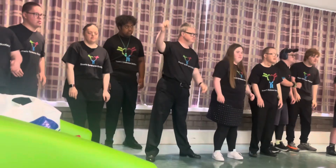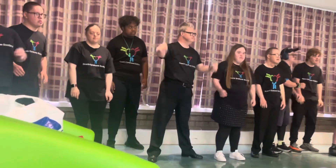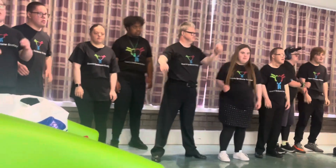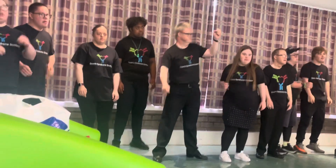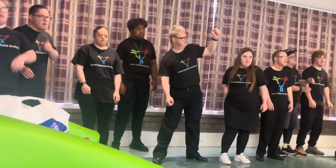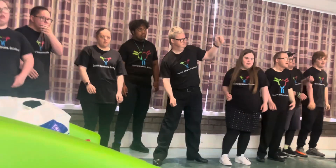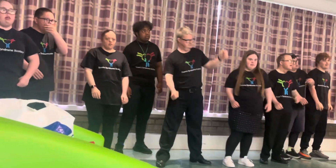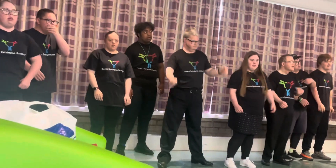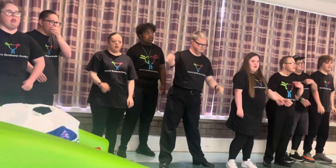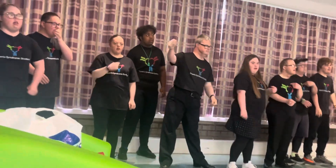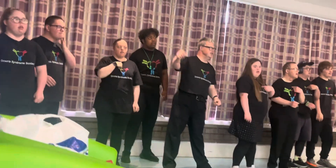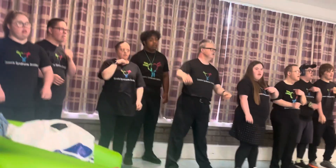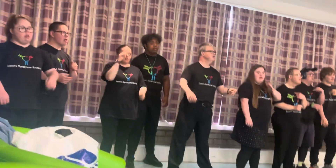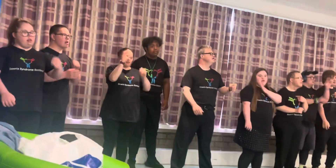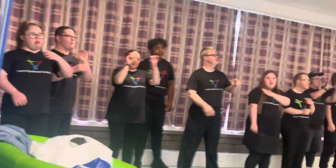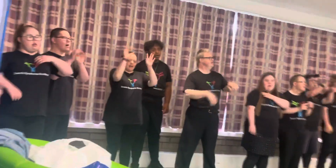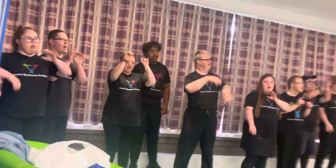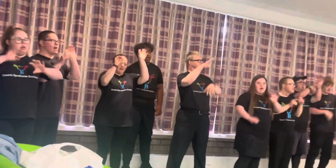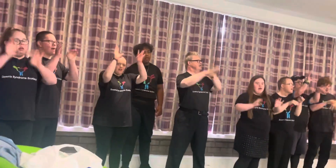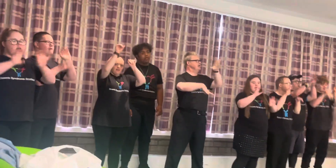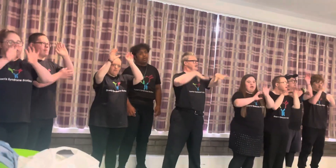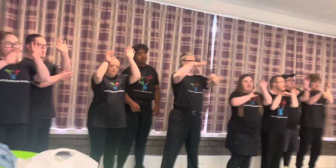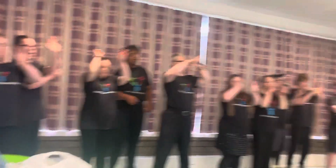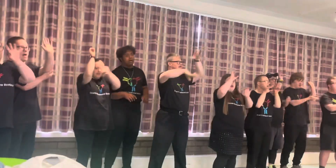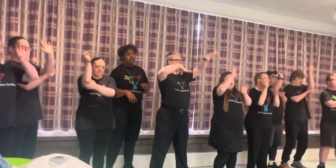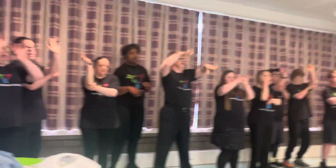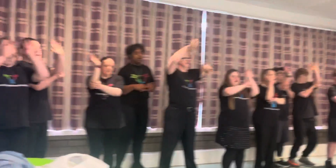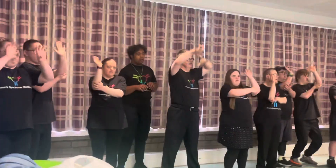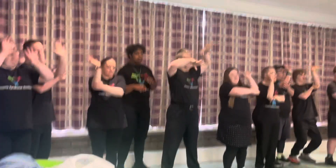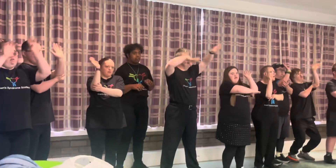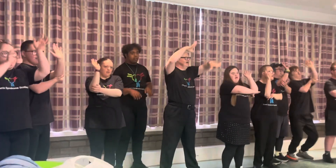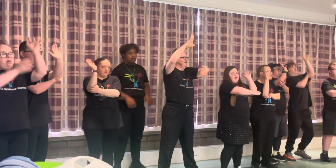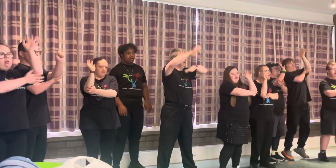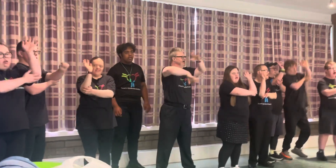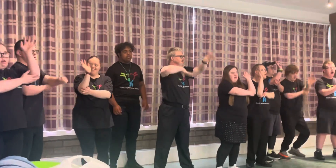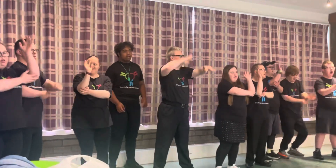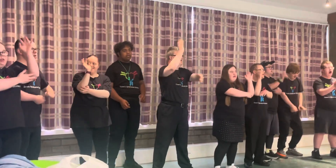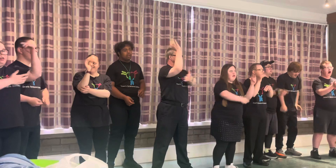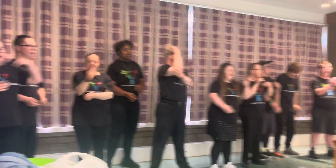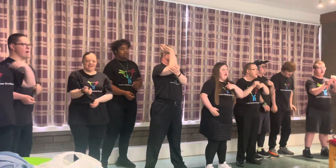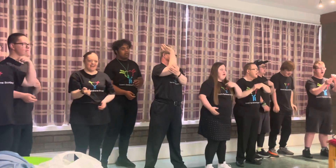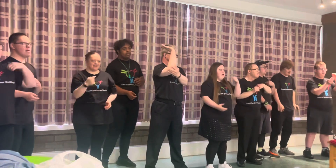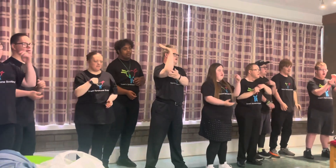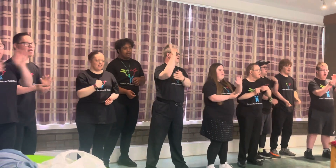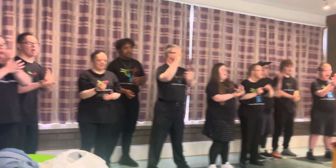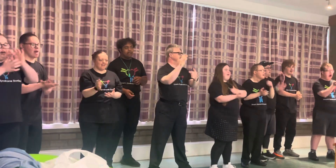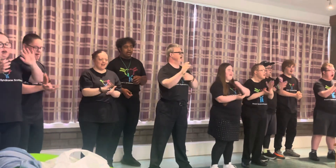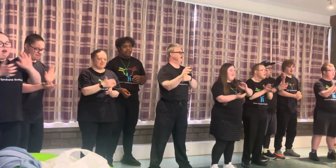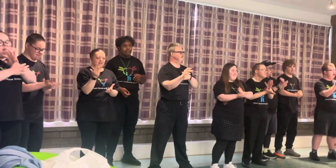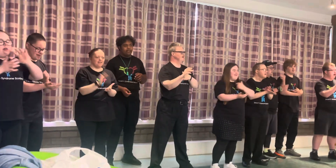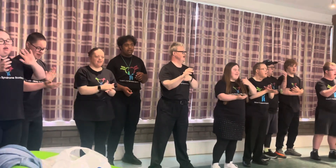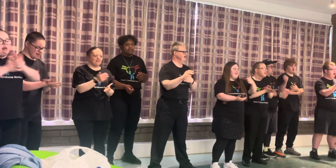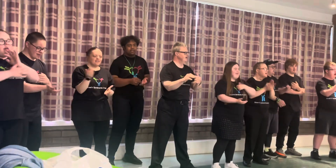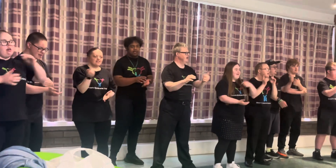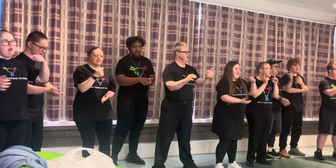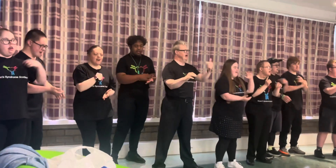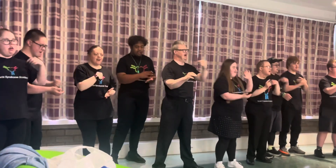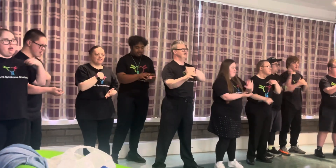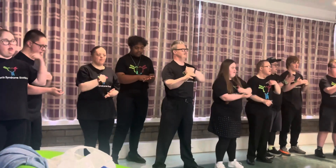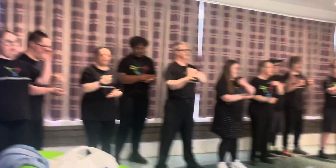I would like to cry, cry in a dream, I would be happy, I would be